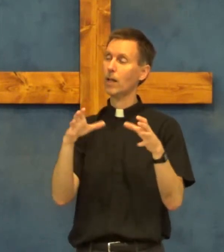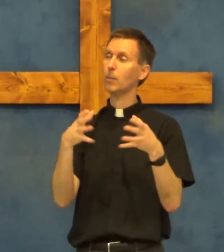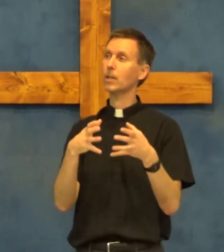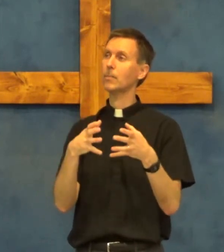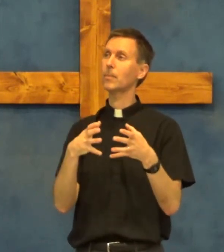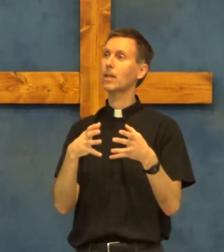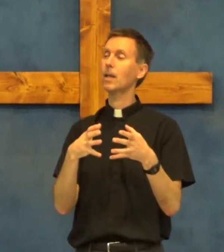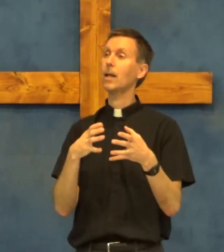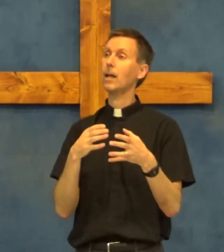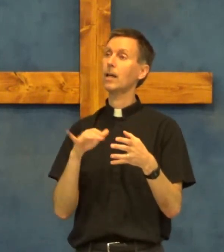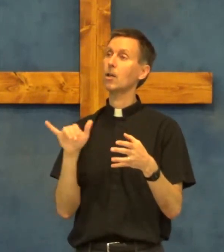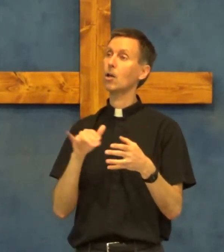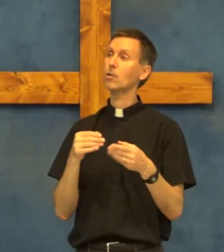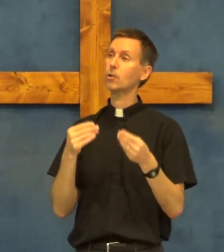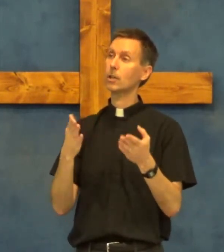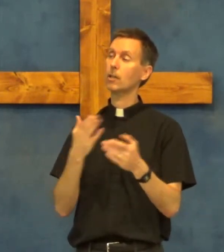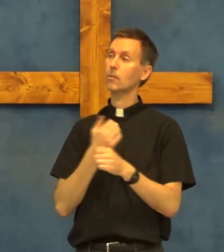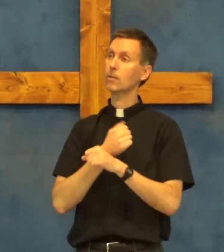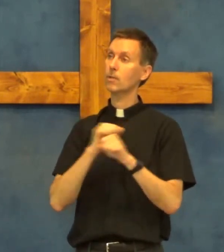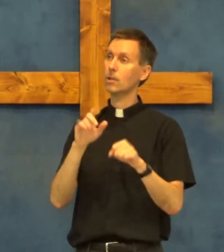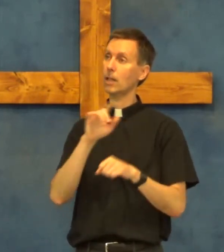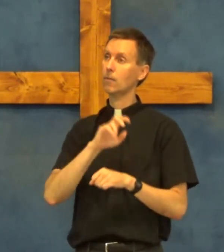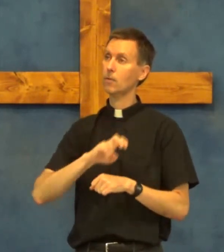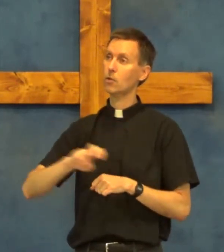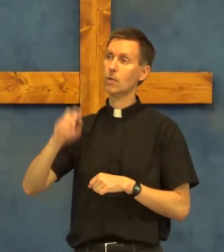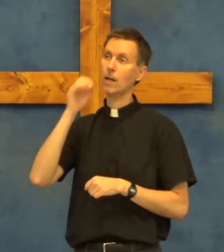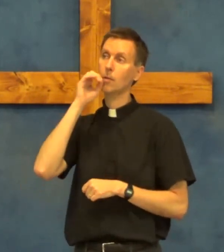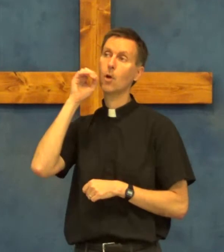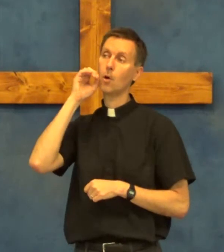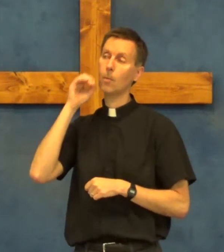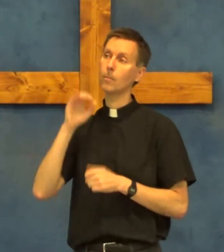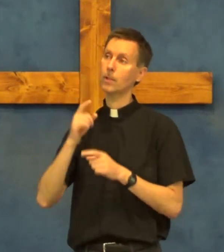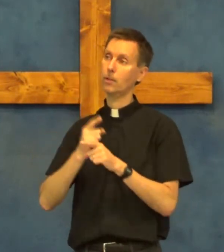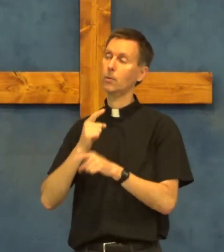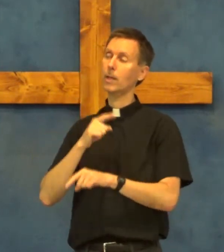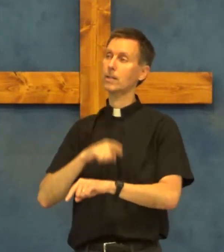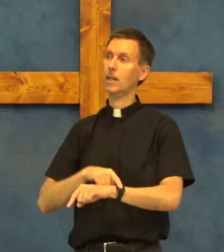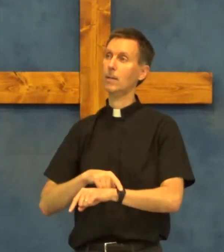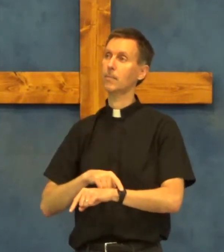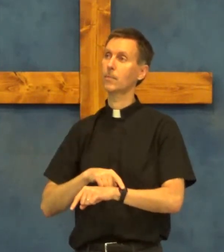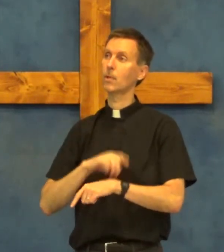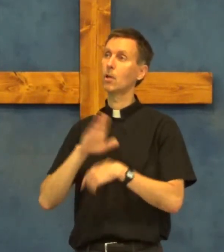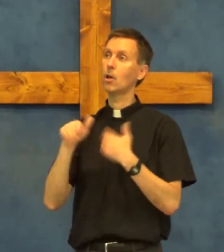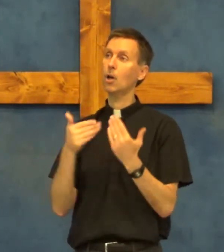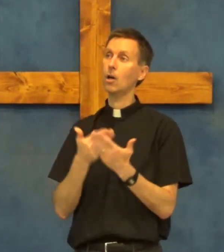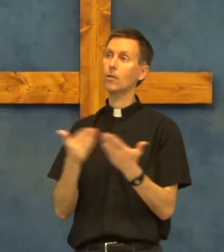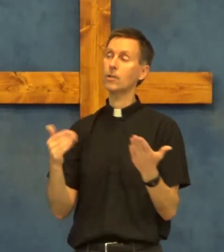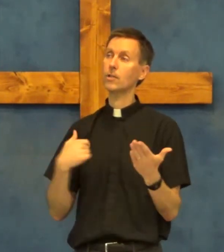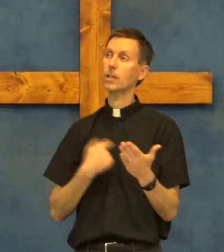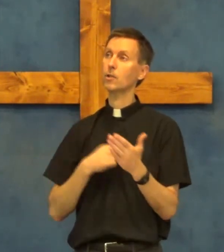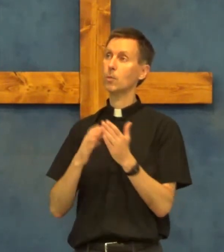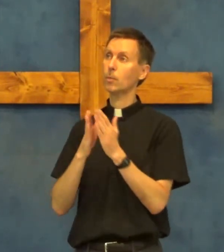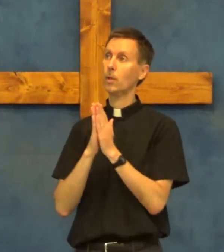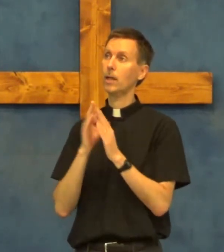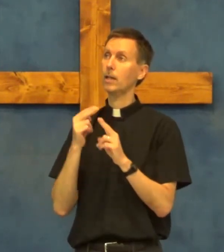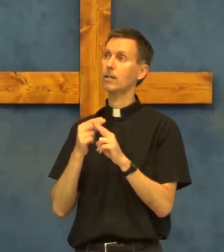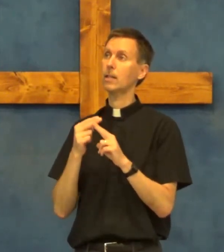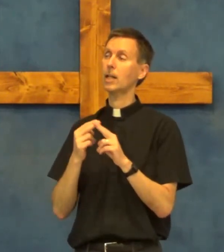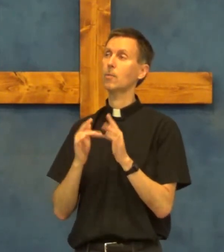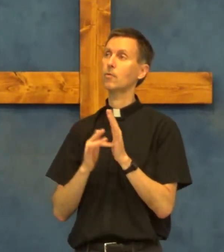family and also give safe travel home at the right time all these things we pray in the name of